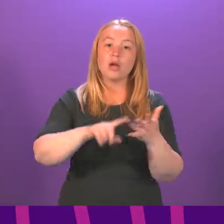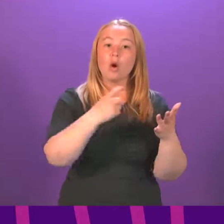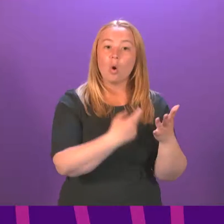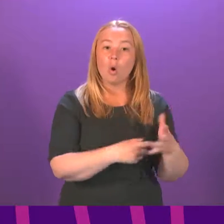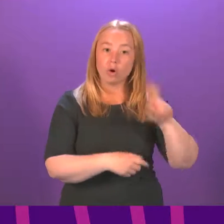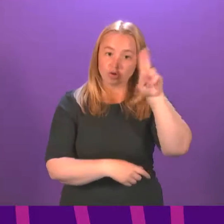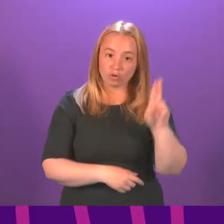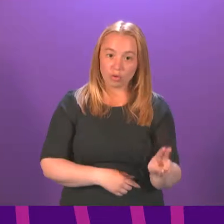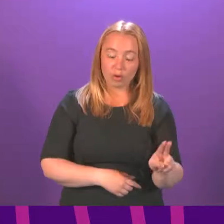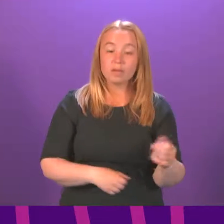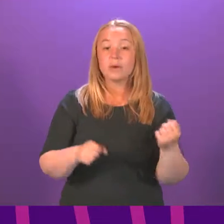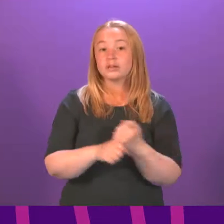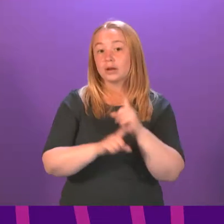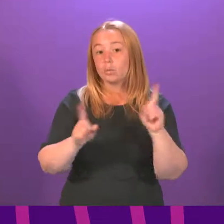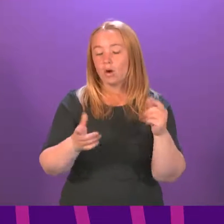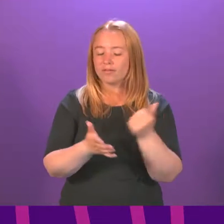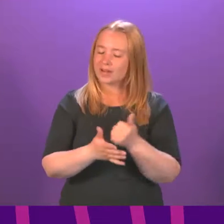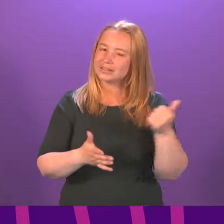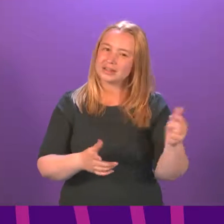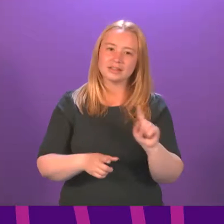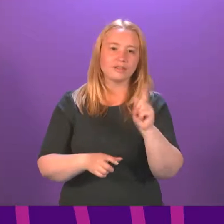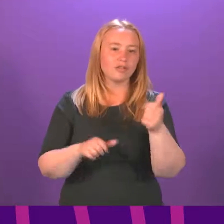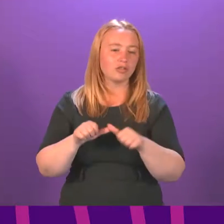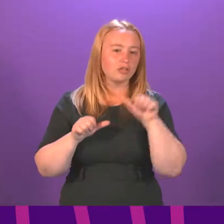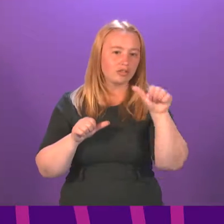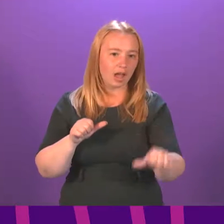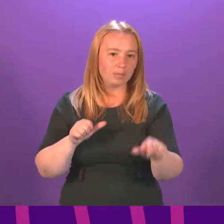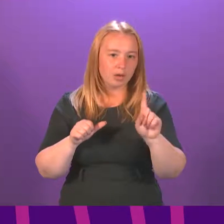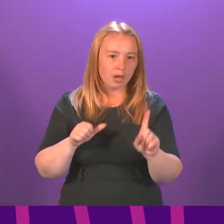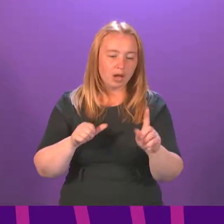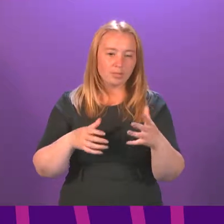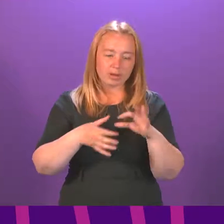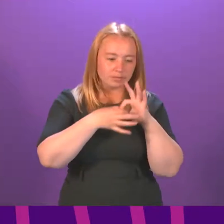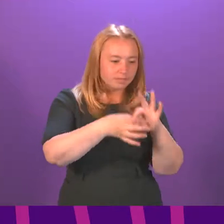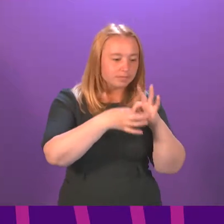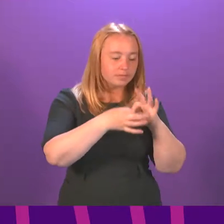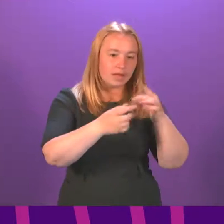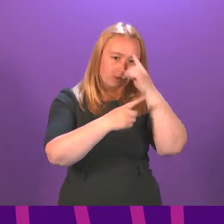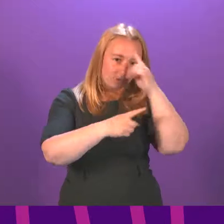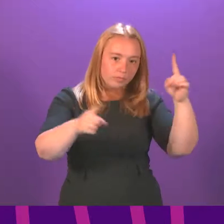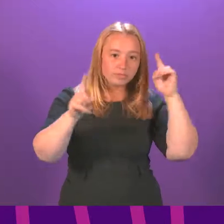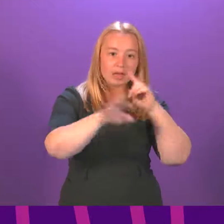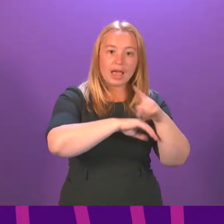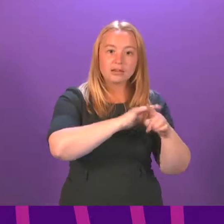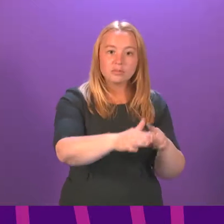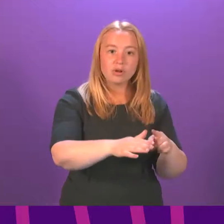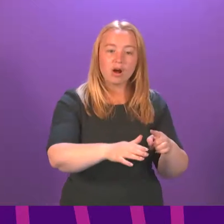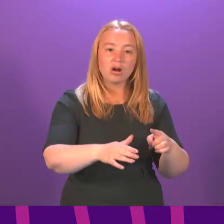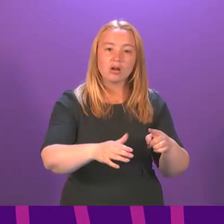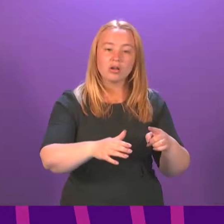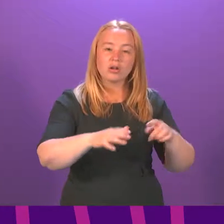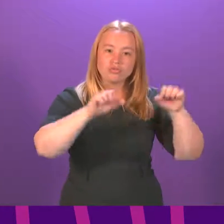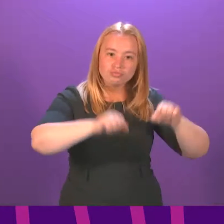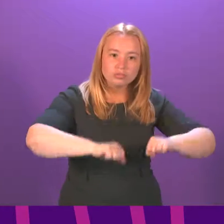and what I think is an excellent first step and will bear fruit on this, is work with the University of Edinburgh Resuscitation Research